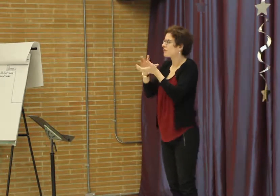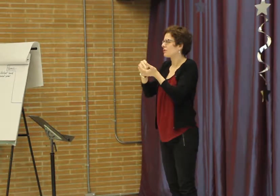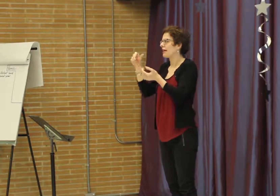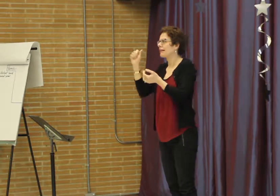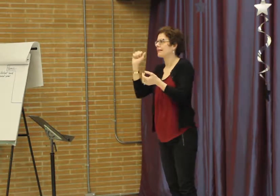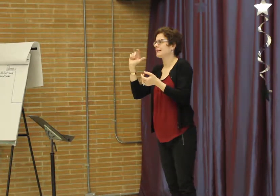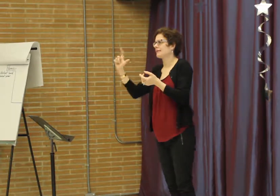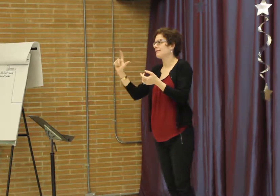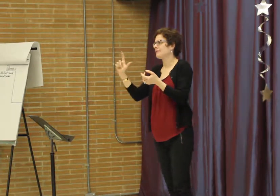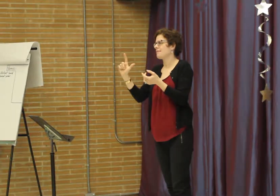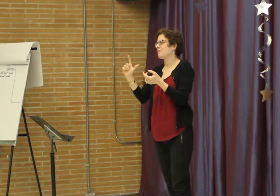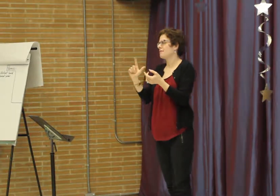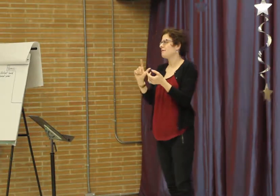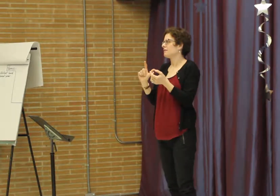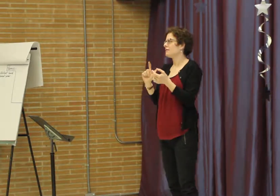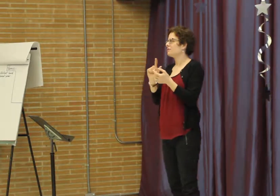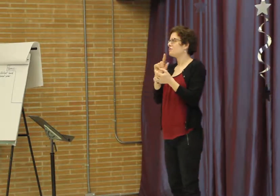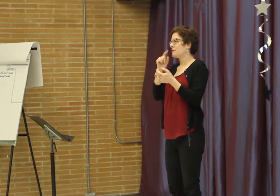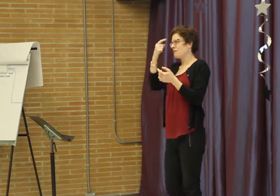in their acquisition of American Sign Language.